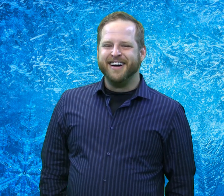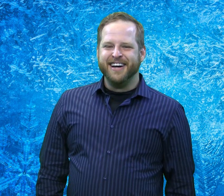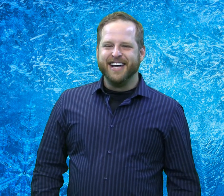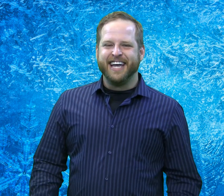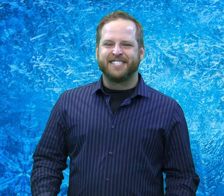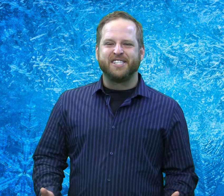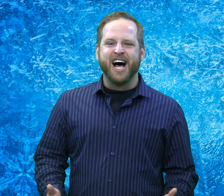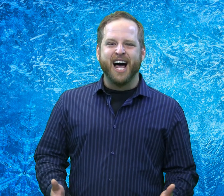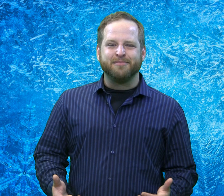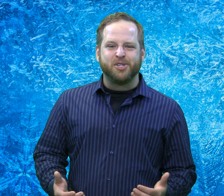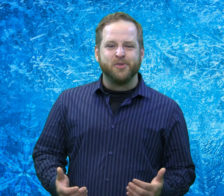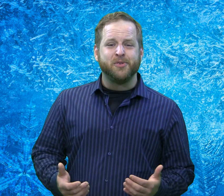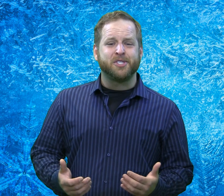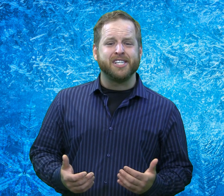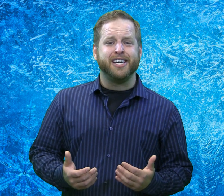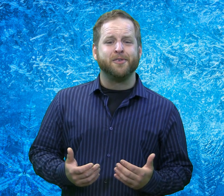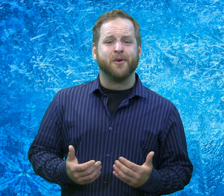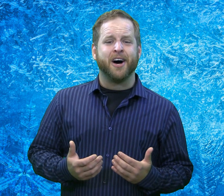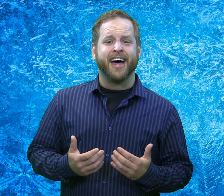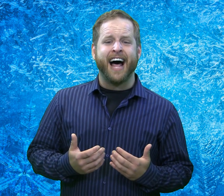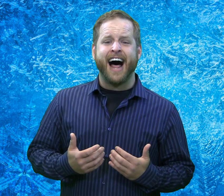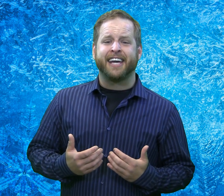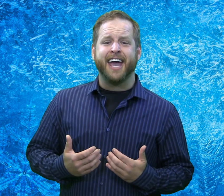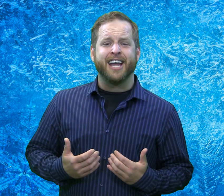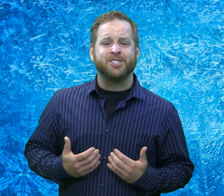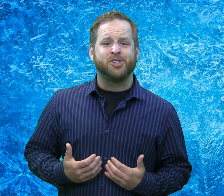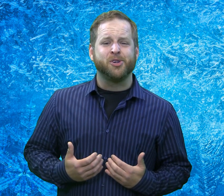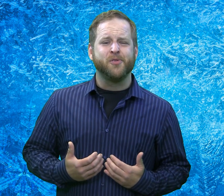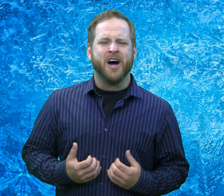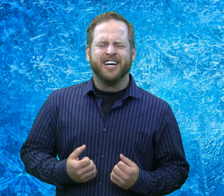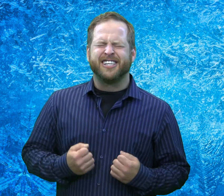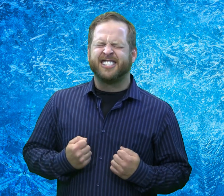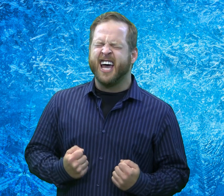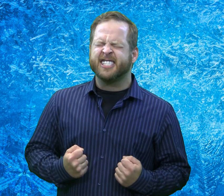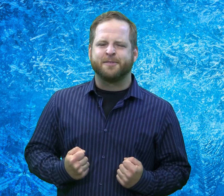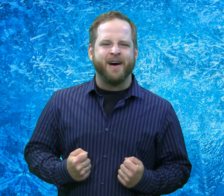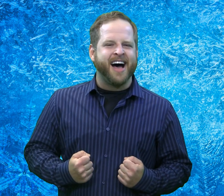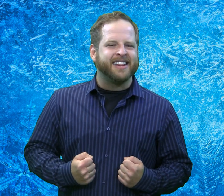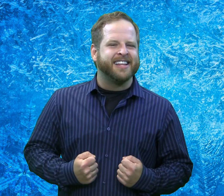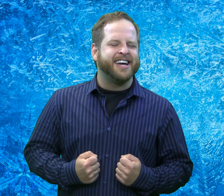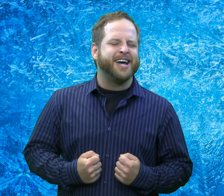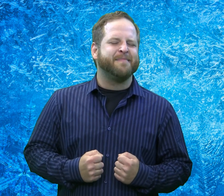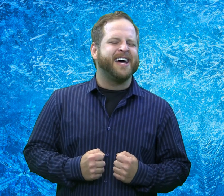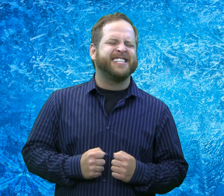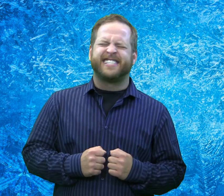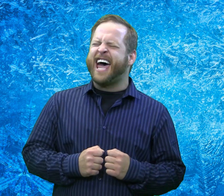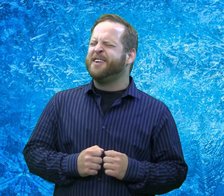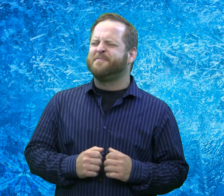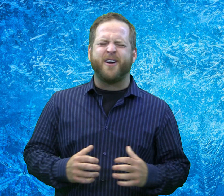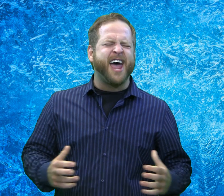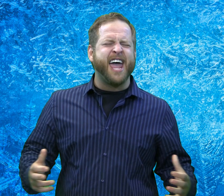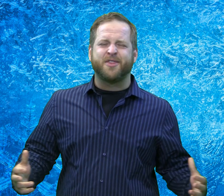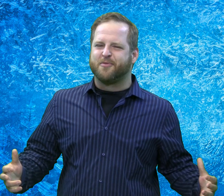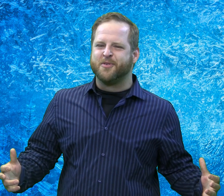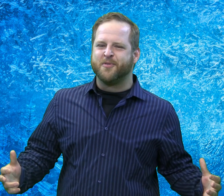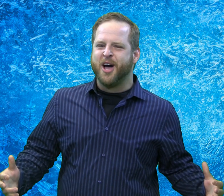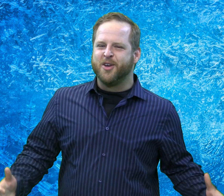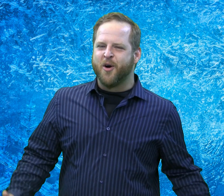It's time to see what I can do to test my limits and break through. No